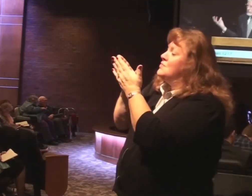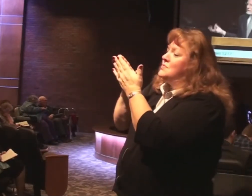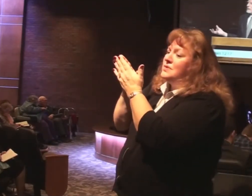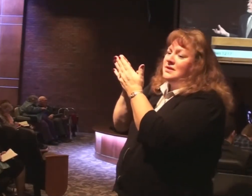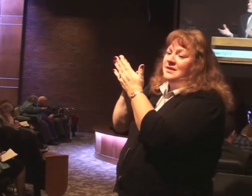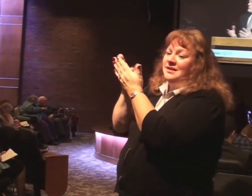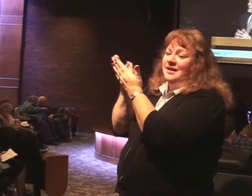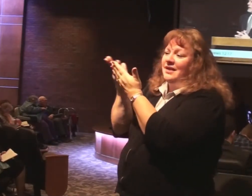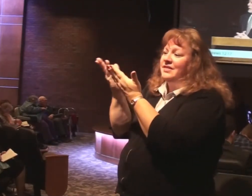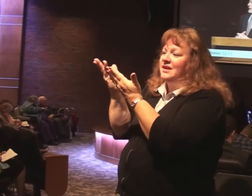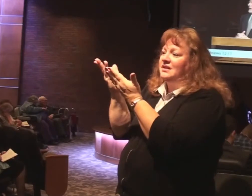mean nothing.